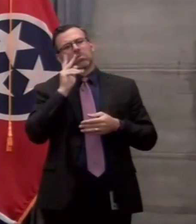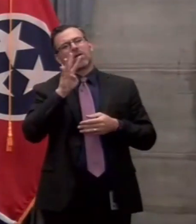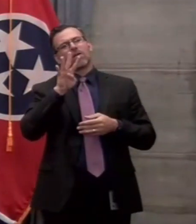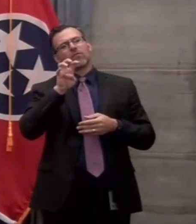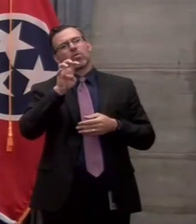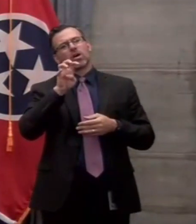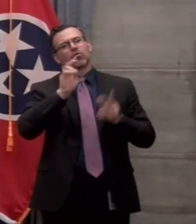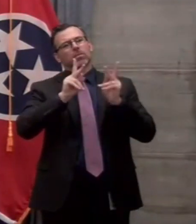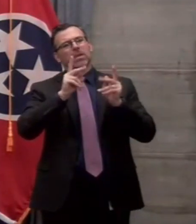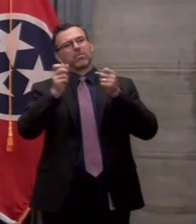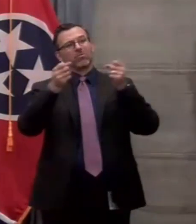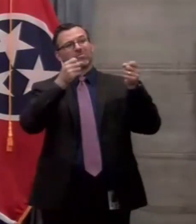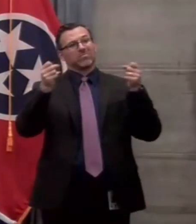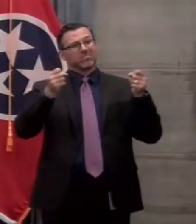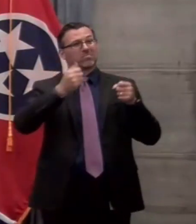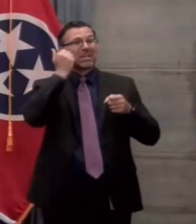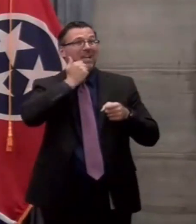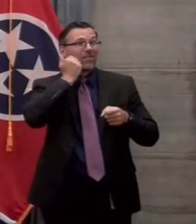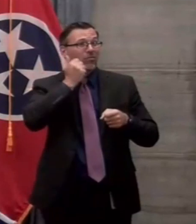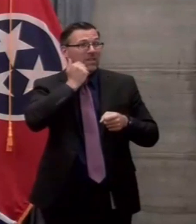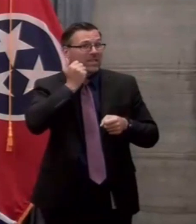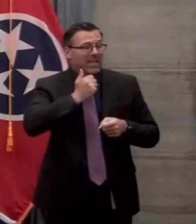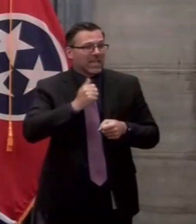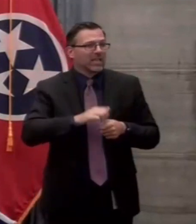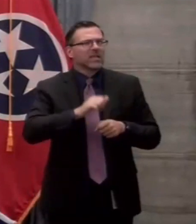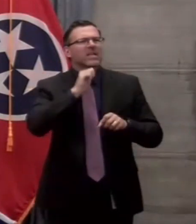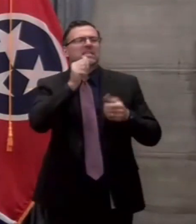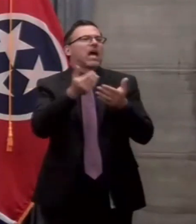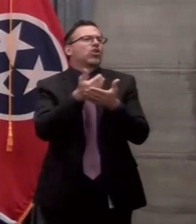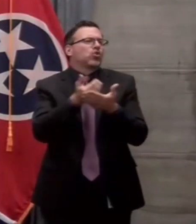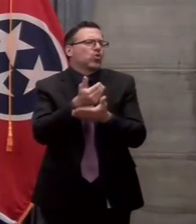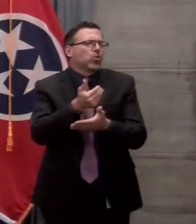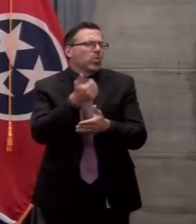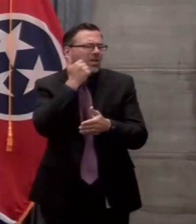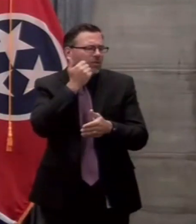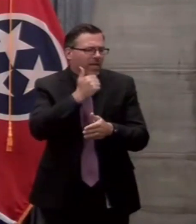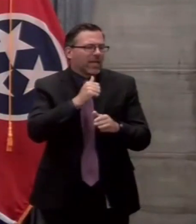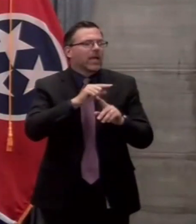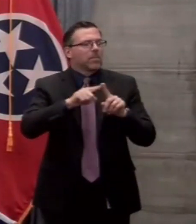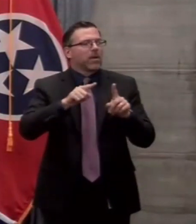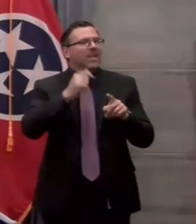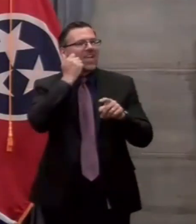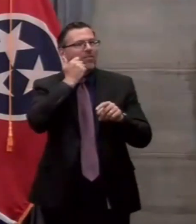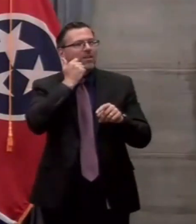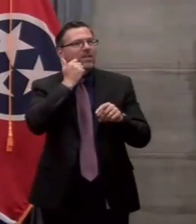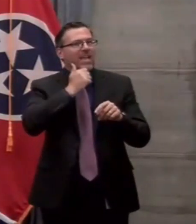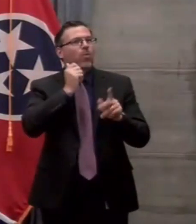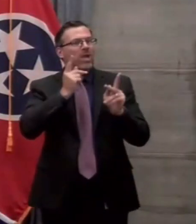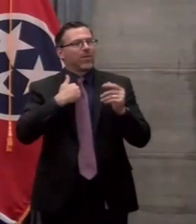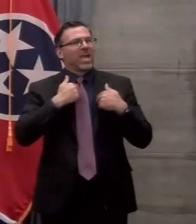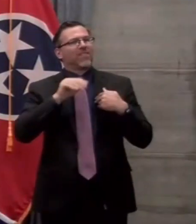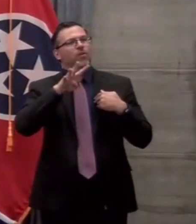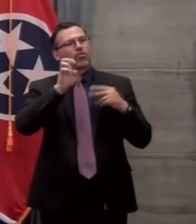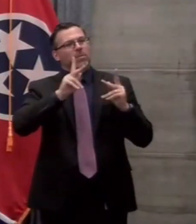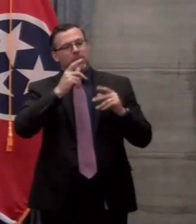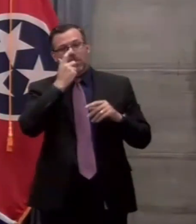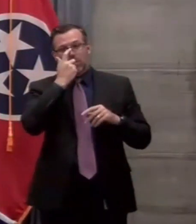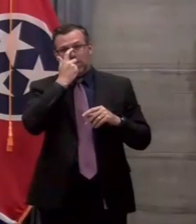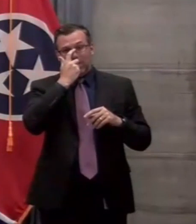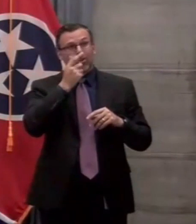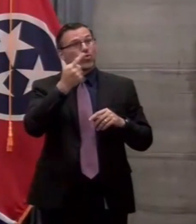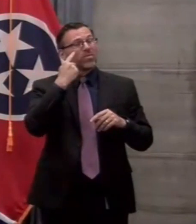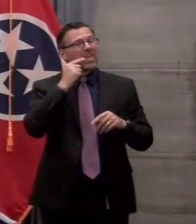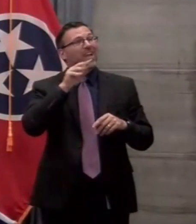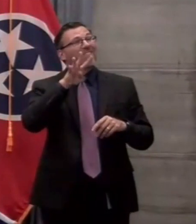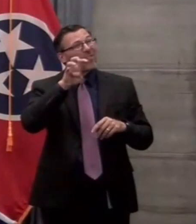per day. That's an everyday number, not 400 new ones per day. And although 400 across the state sounds high,